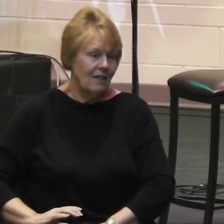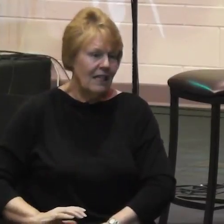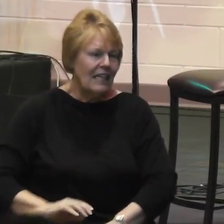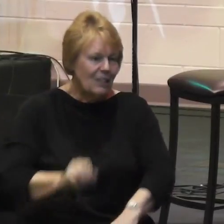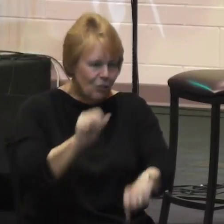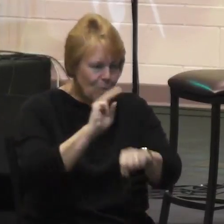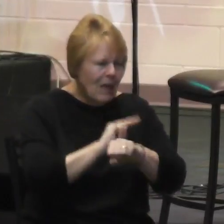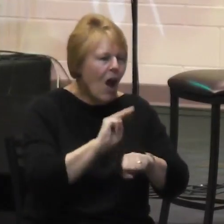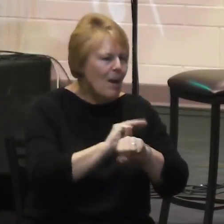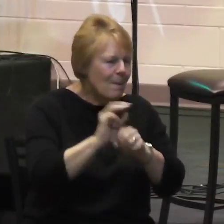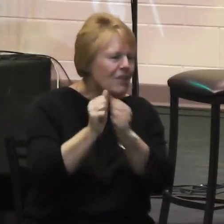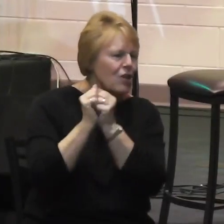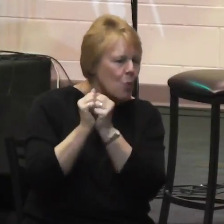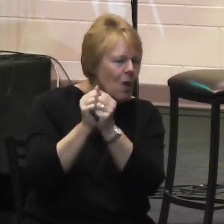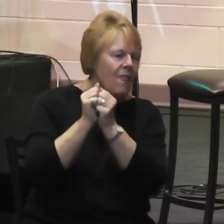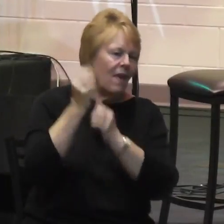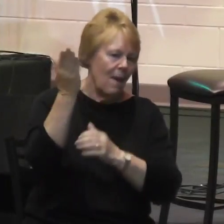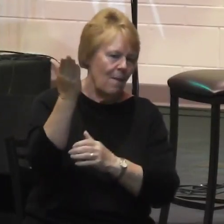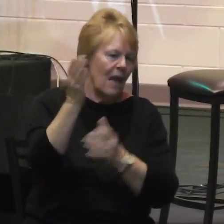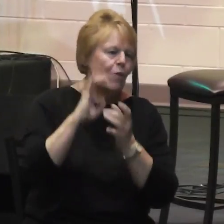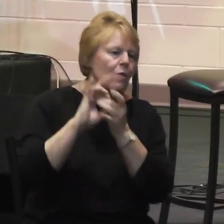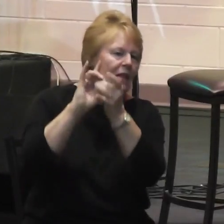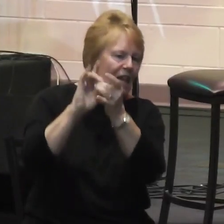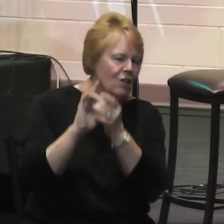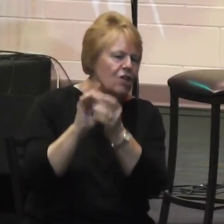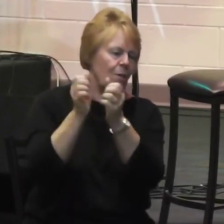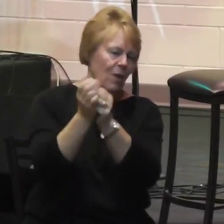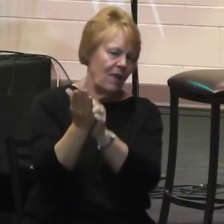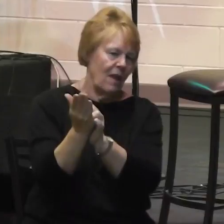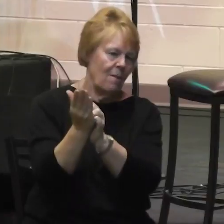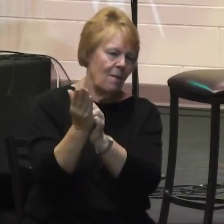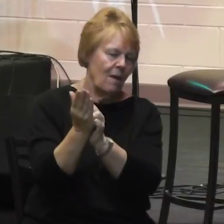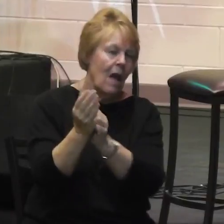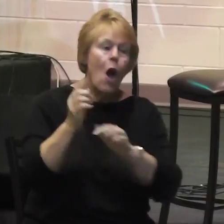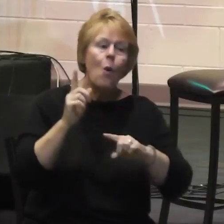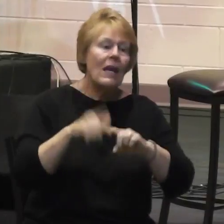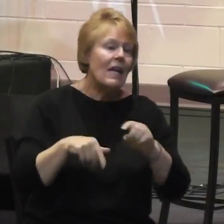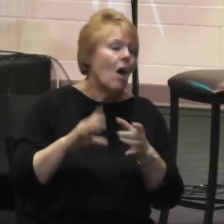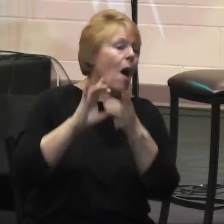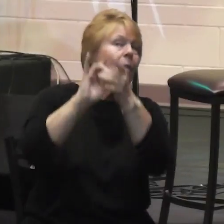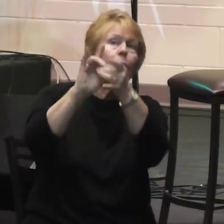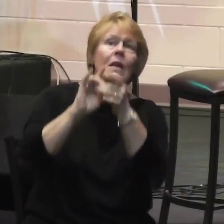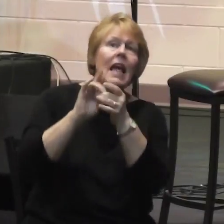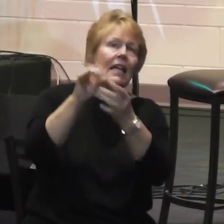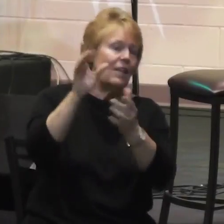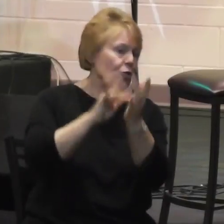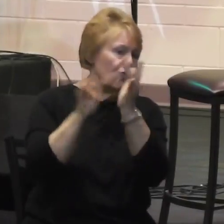we cannot be in relationship with Jesus and not be on mission.